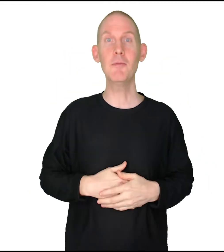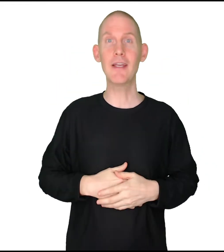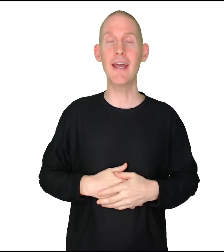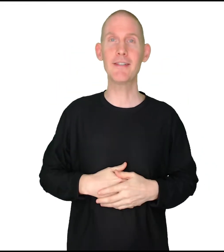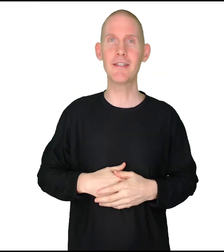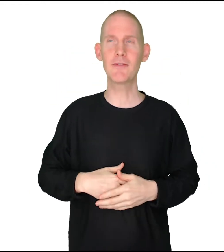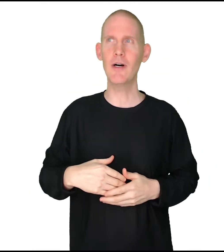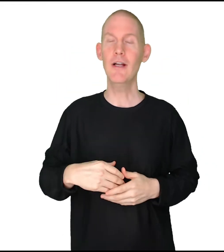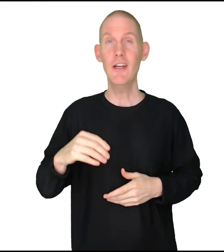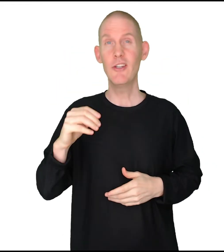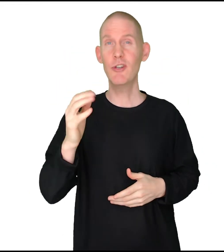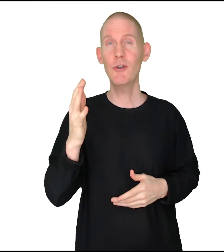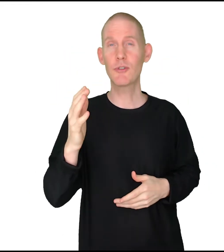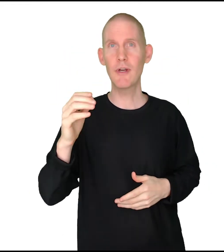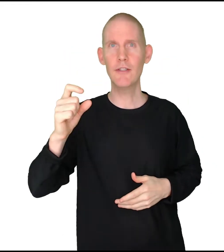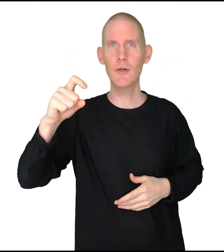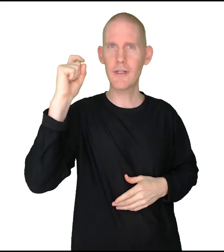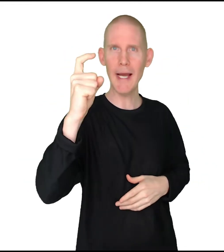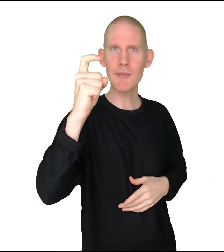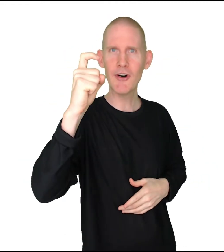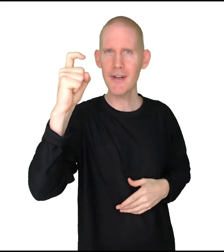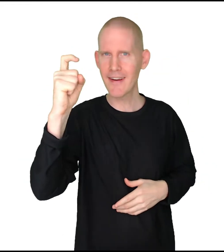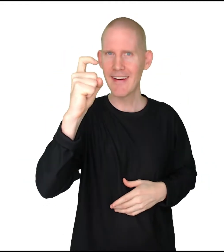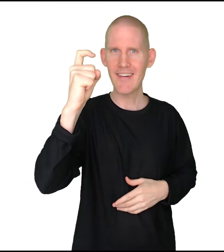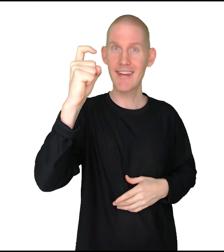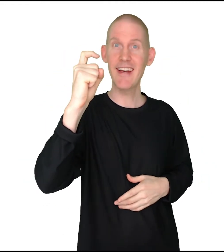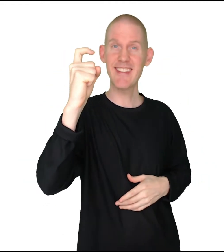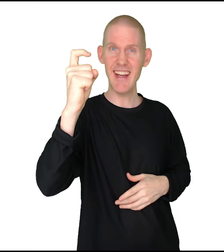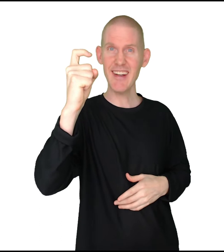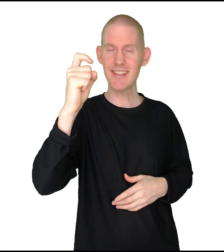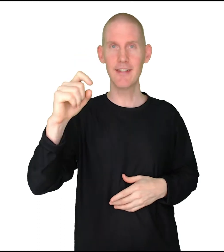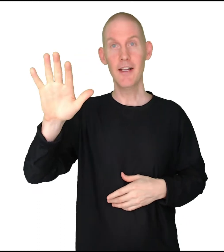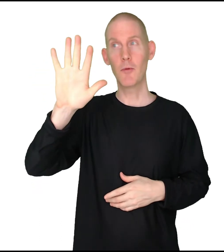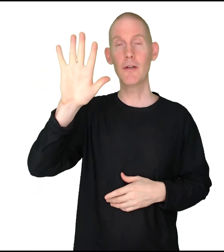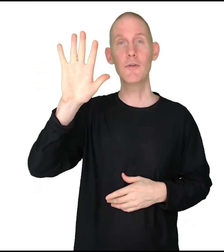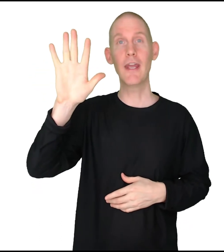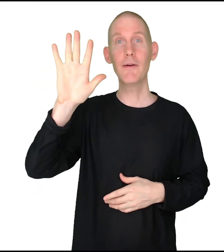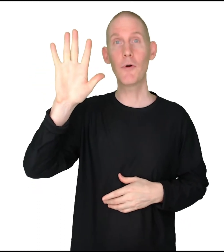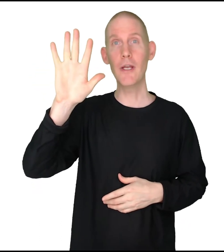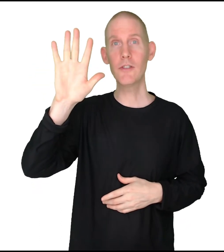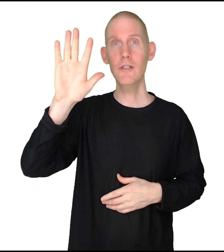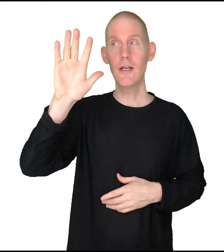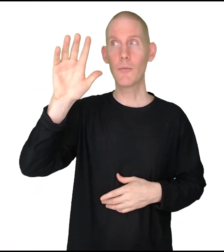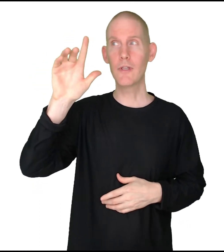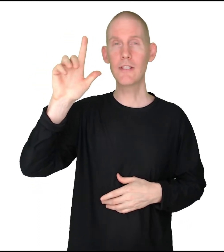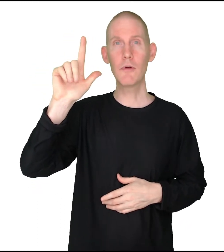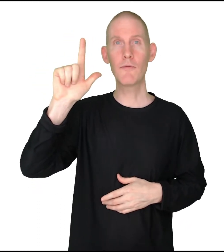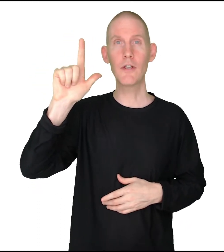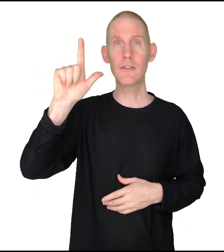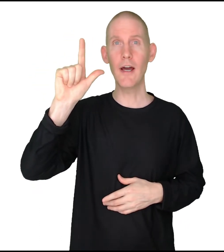make X's? Well, you could go straight to Captain Hook, right? That is an X. We want to do the hand formation. Put these three fingers down,